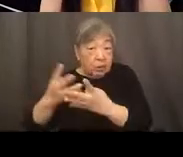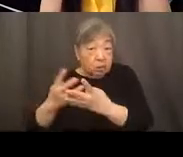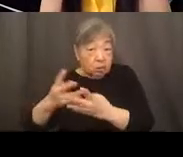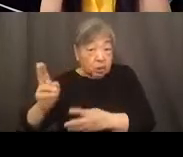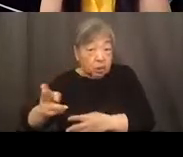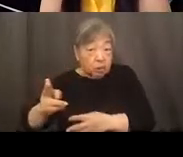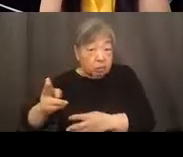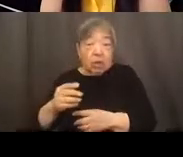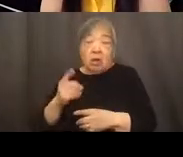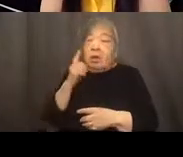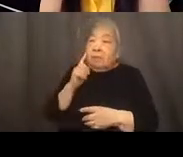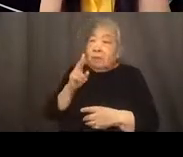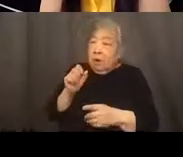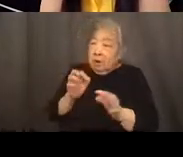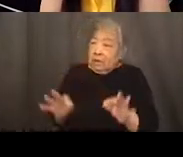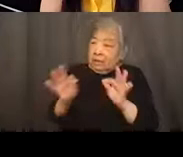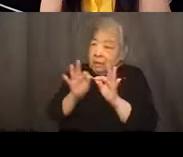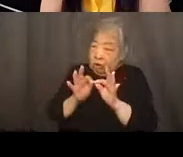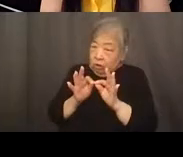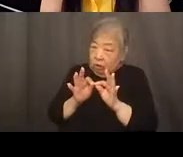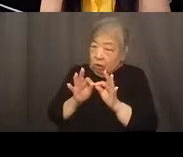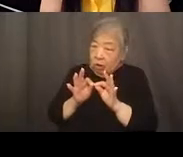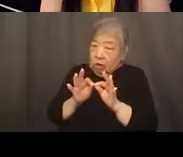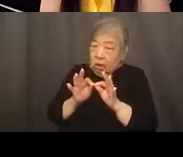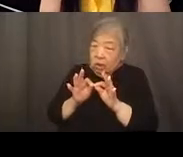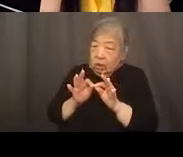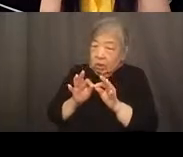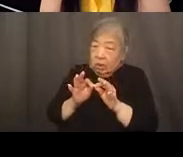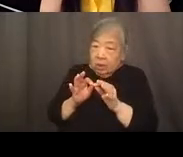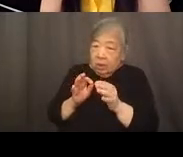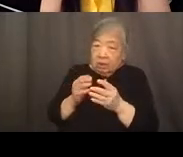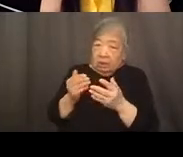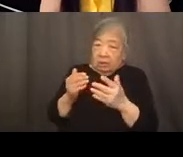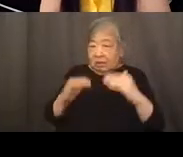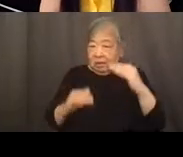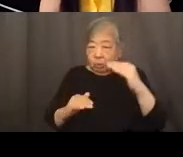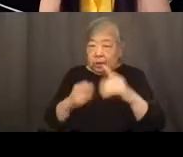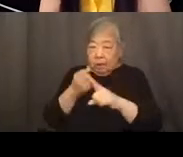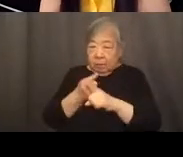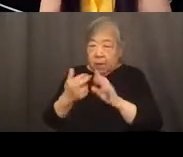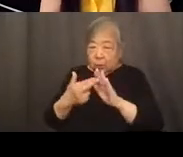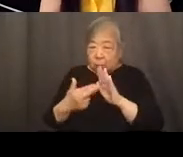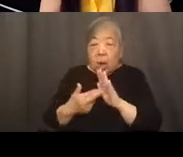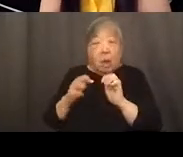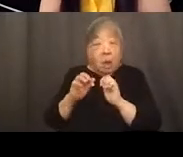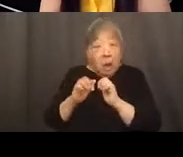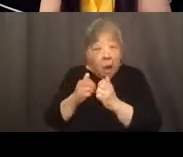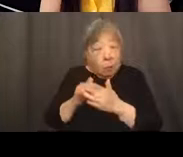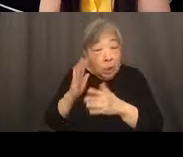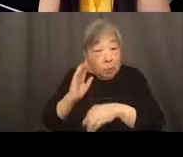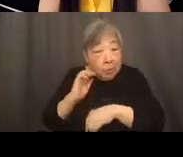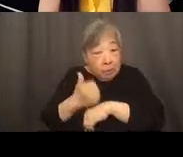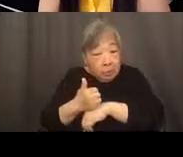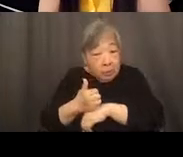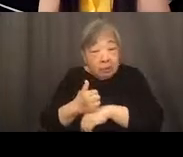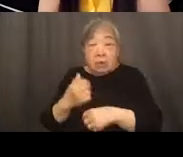essential in terms of the new disparate impact rule, and how that will be implemented, just to make sure that,